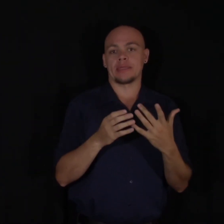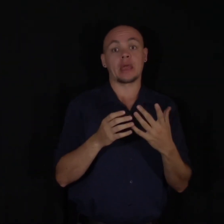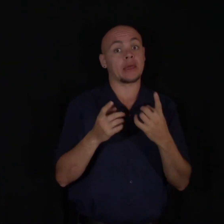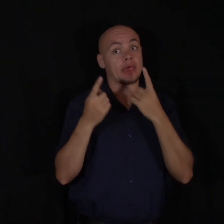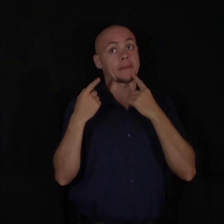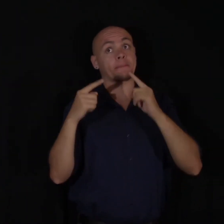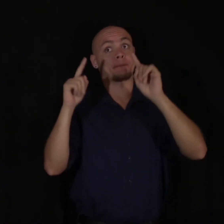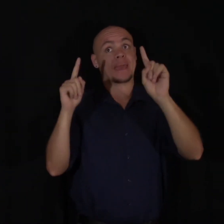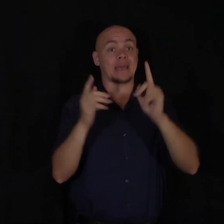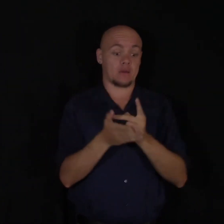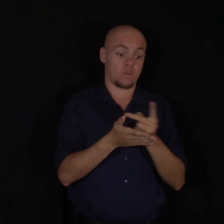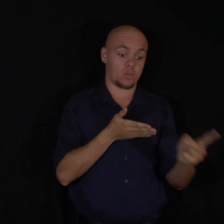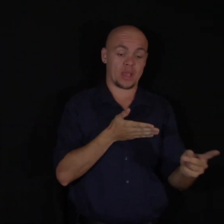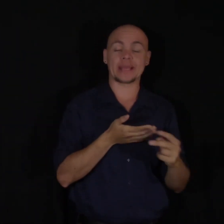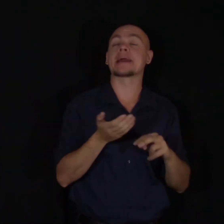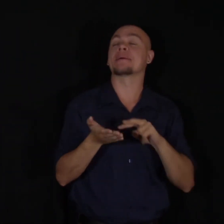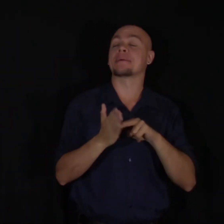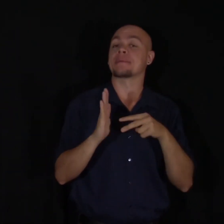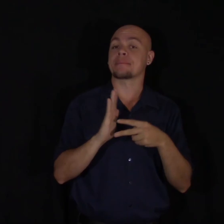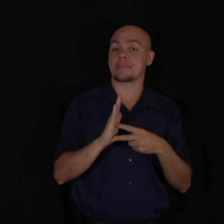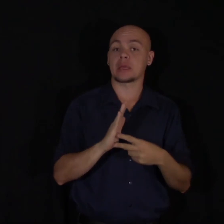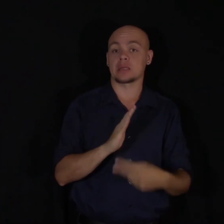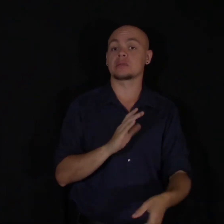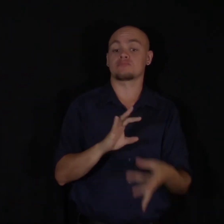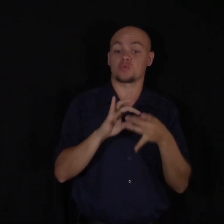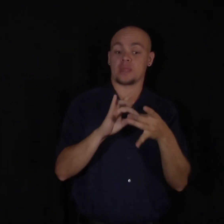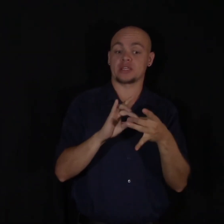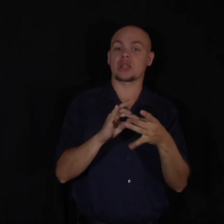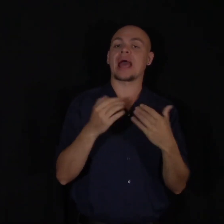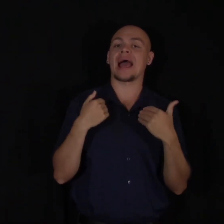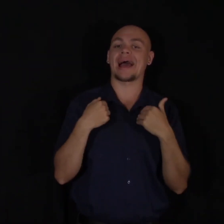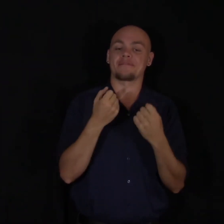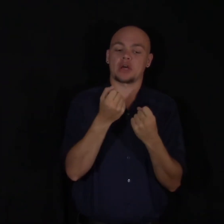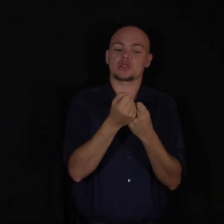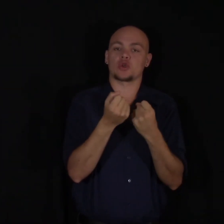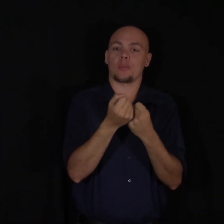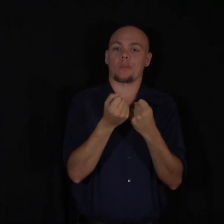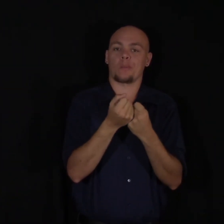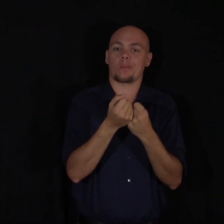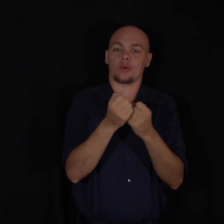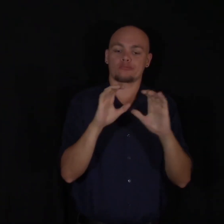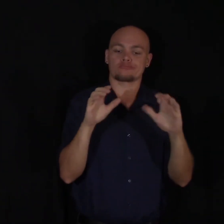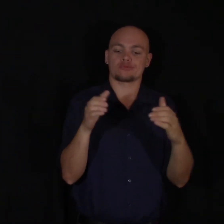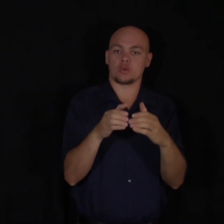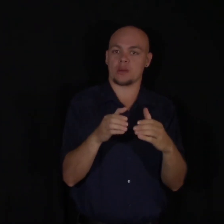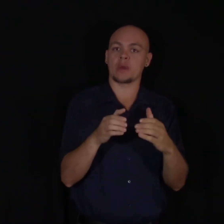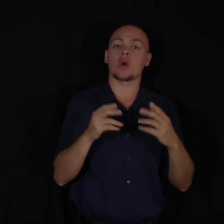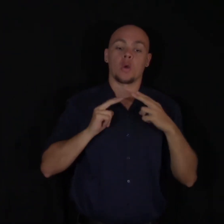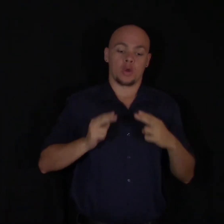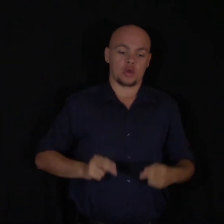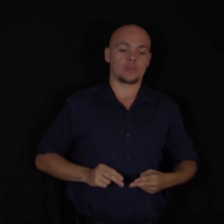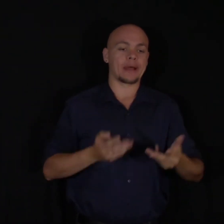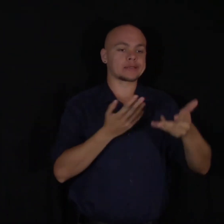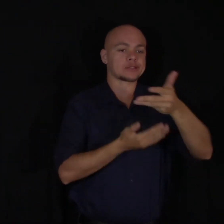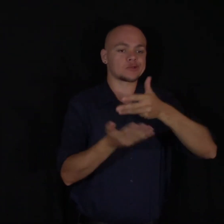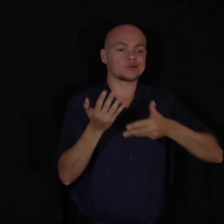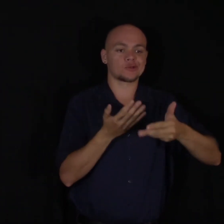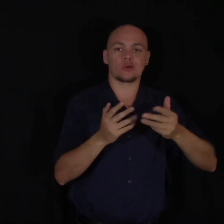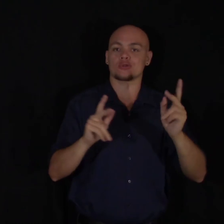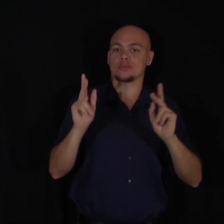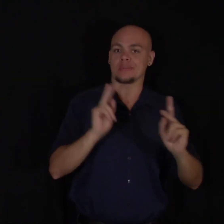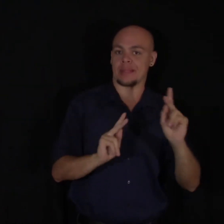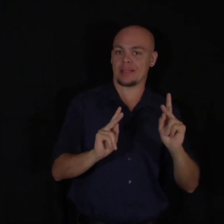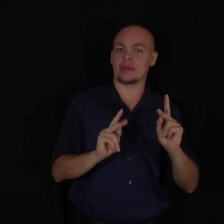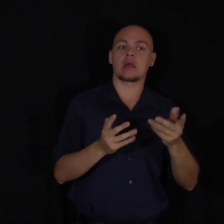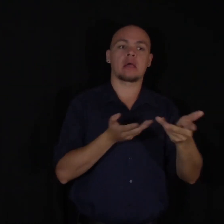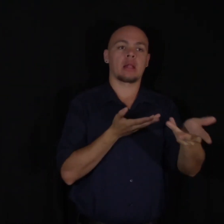positive relationships in your life gives you a support network. We're humans. We're social creatures. We're meant to interact with each other. We're meant